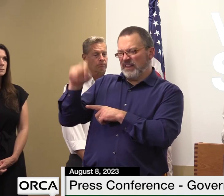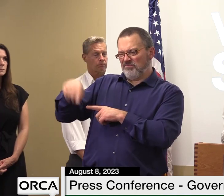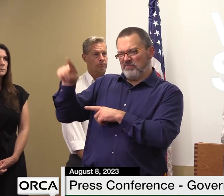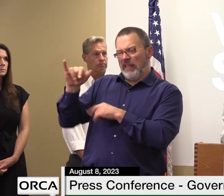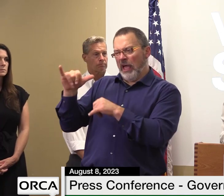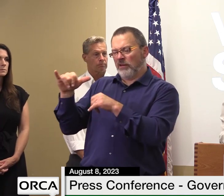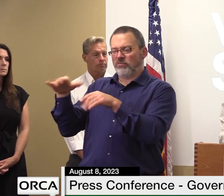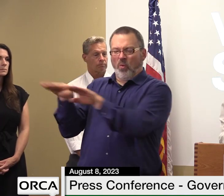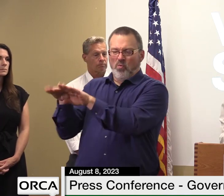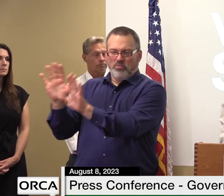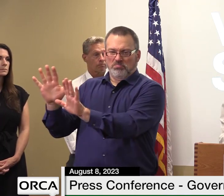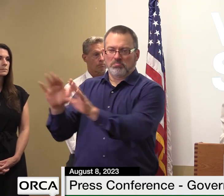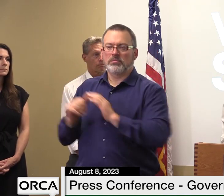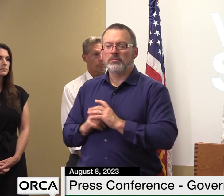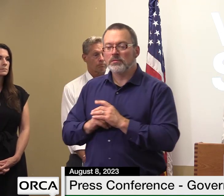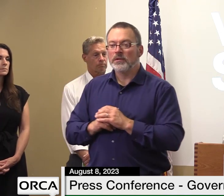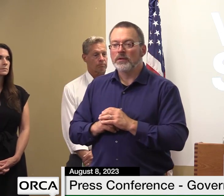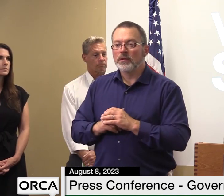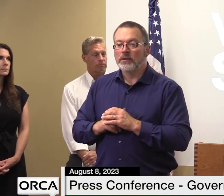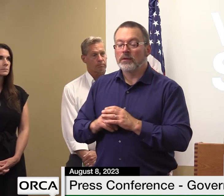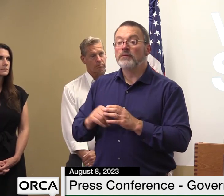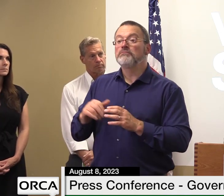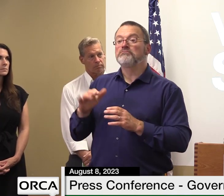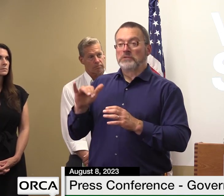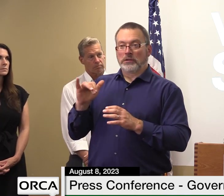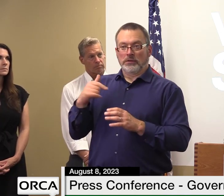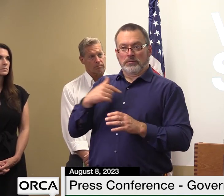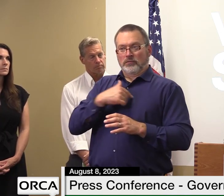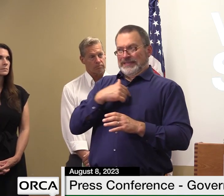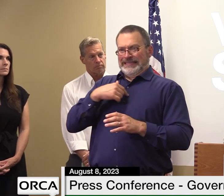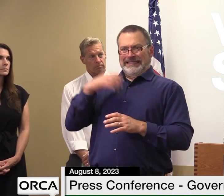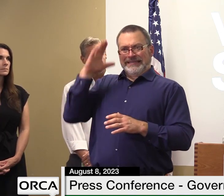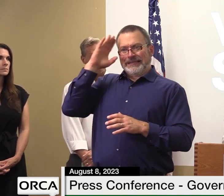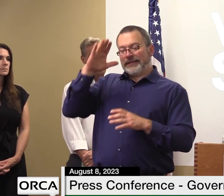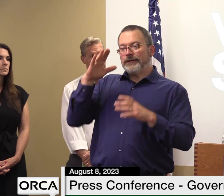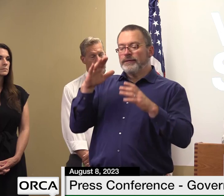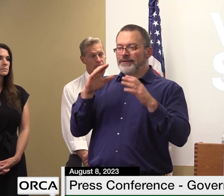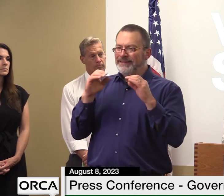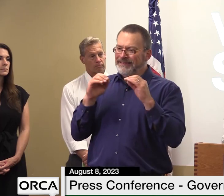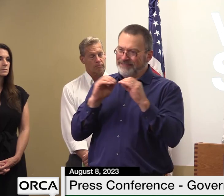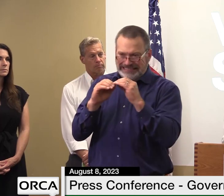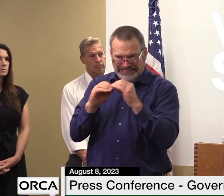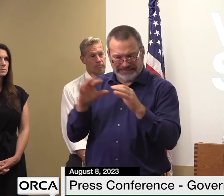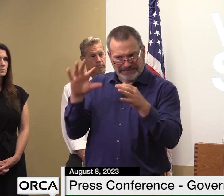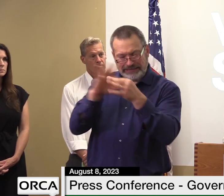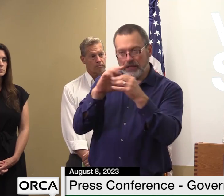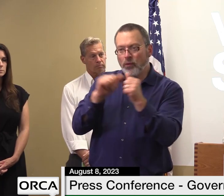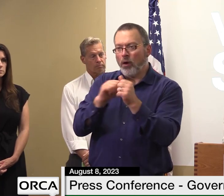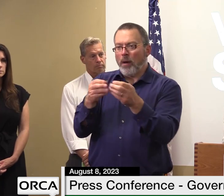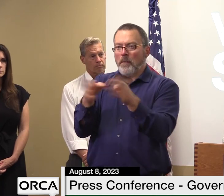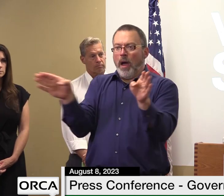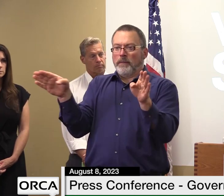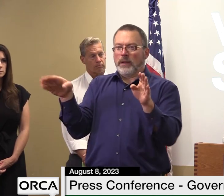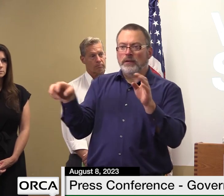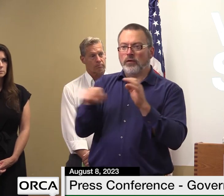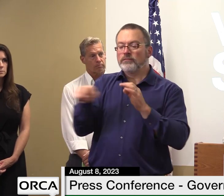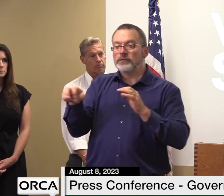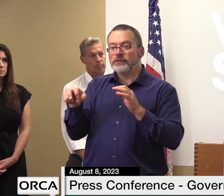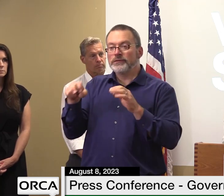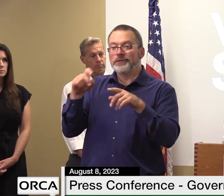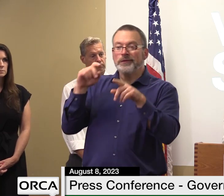public transit we still continue to maintain free service between johnson and morrisville